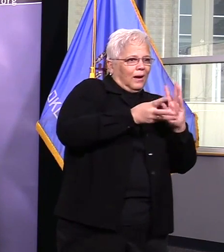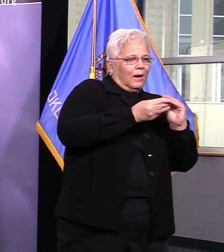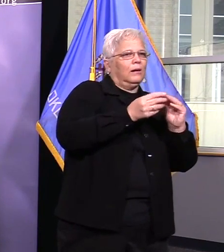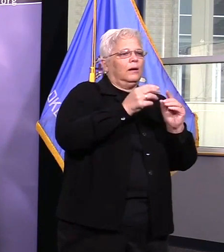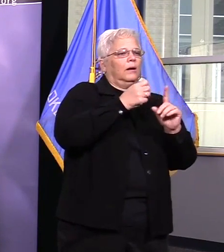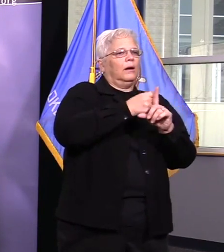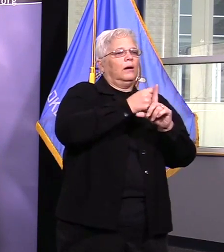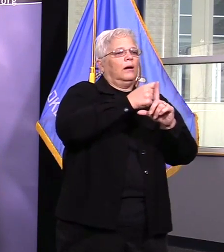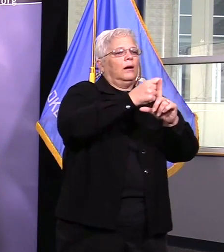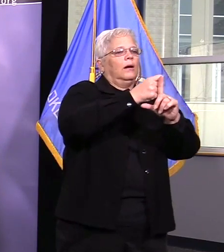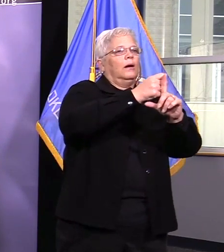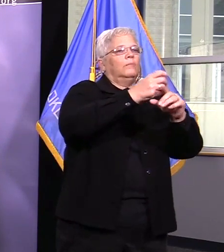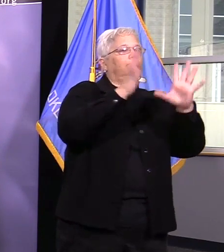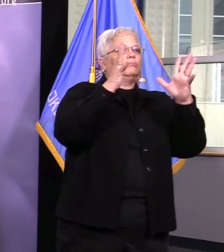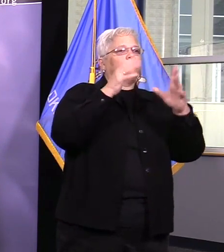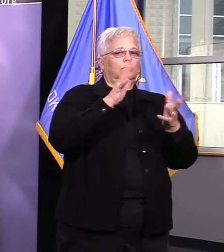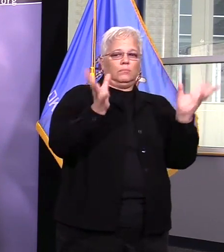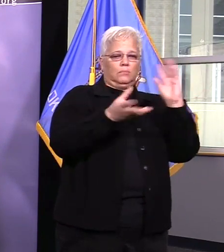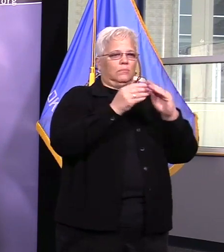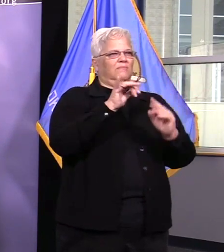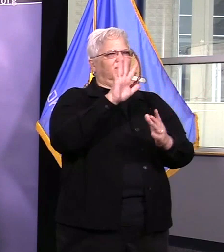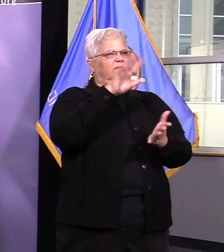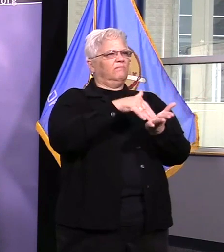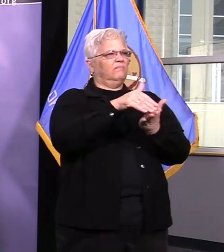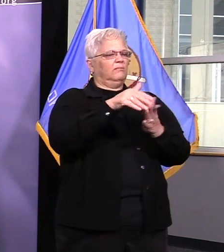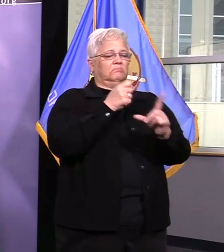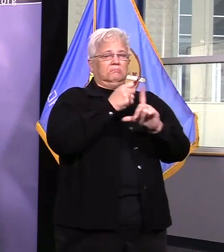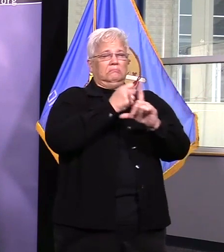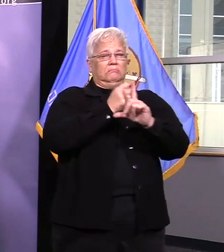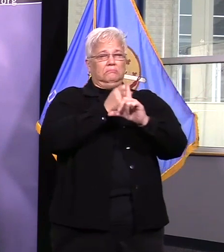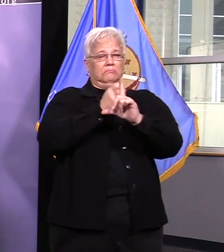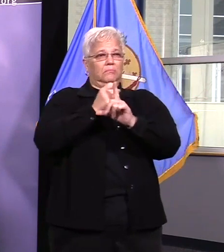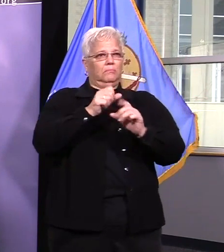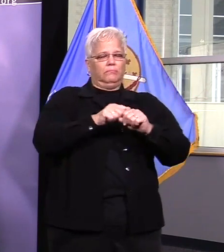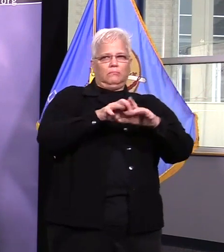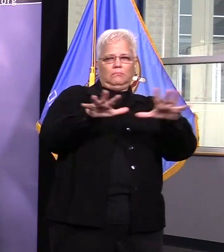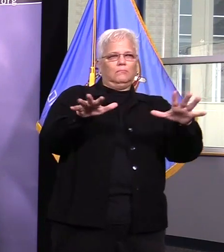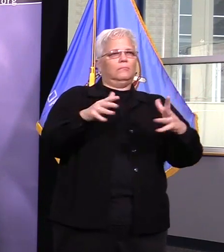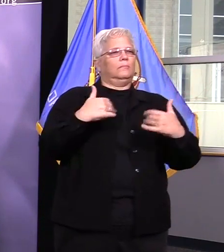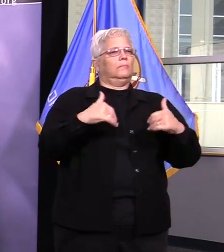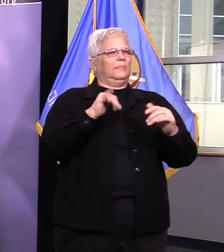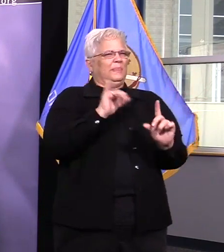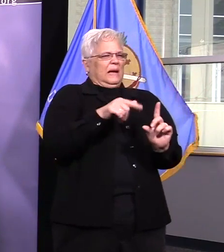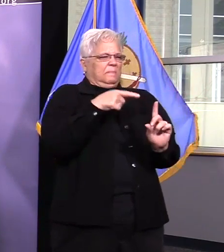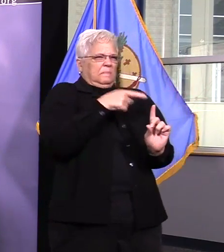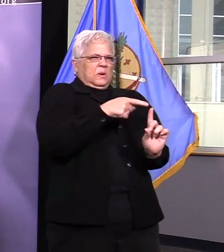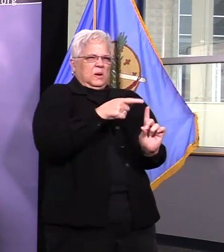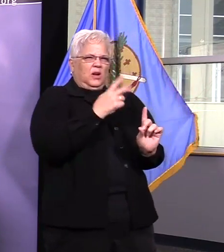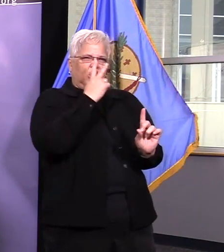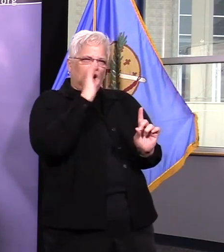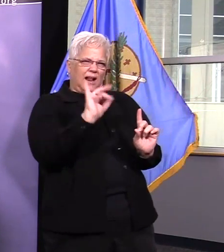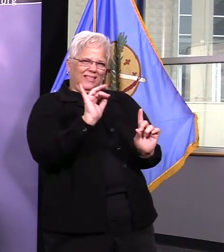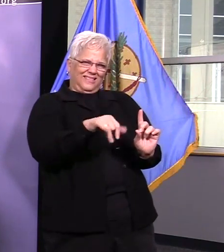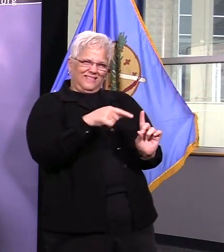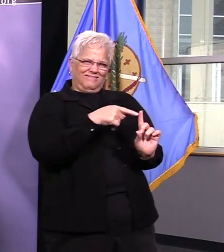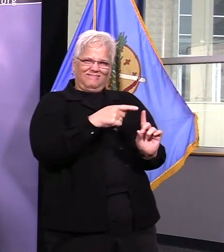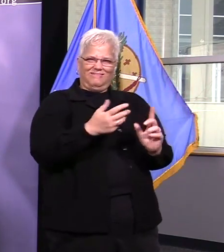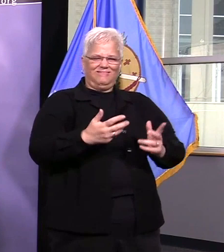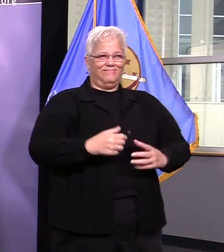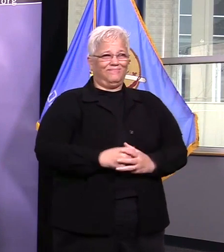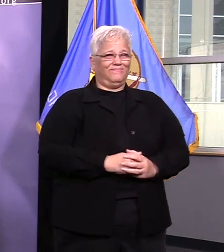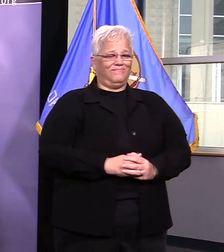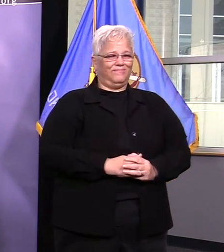and the number of people who are infected grows extremely fast and the money as you saw in our example did as well.